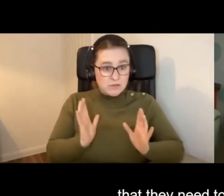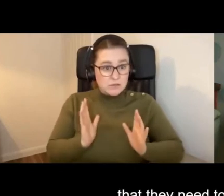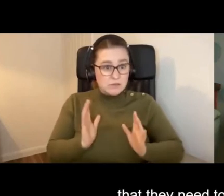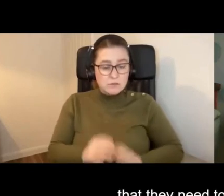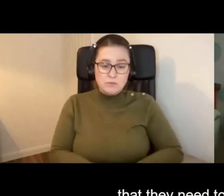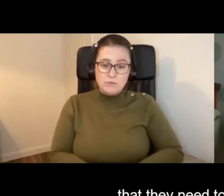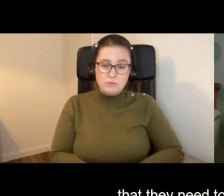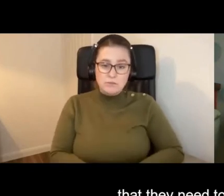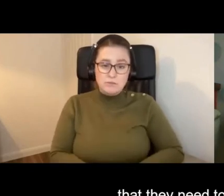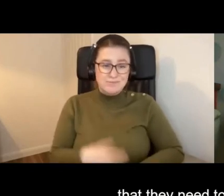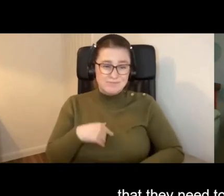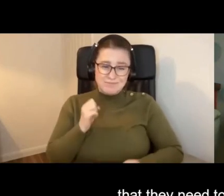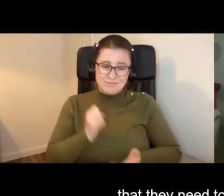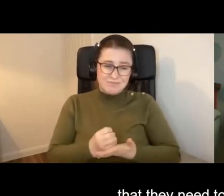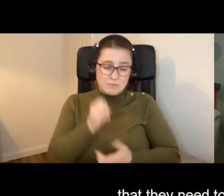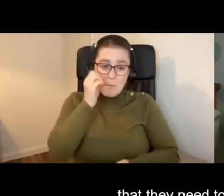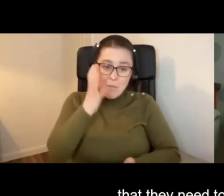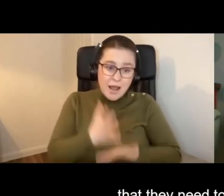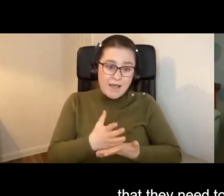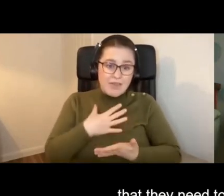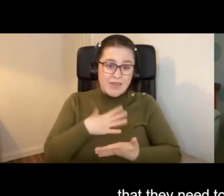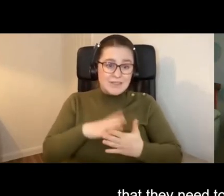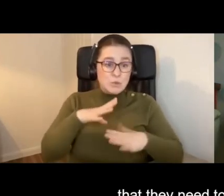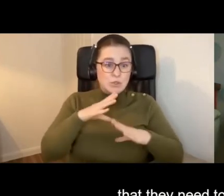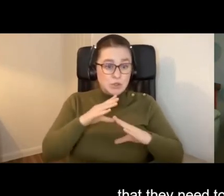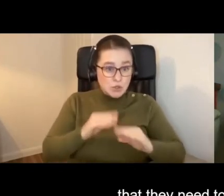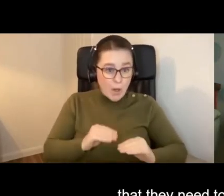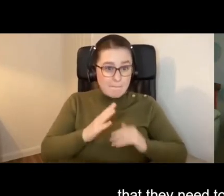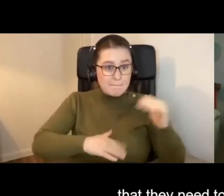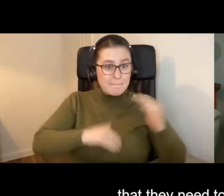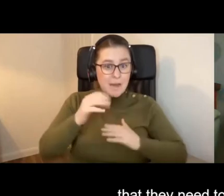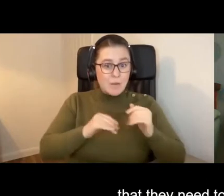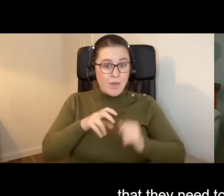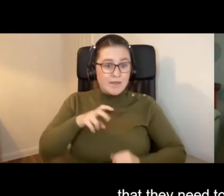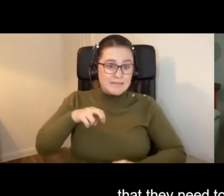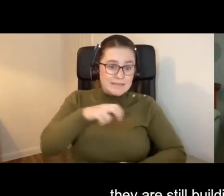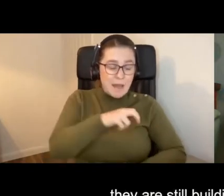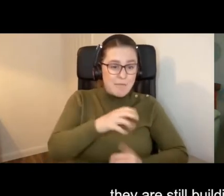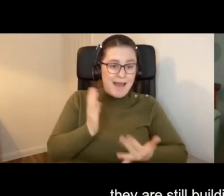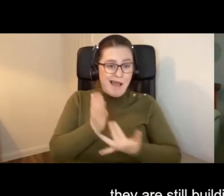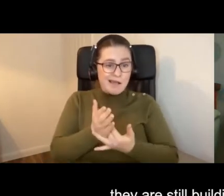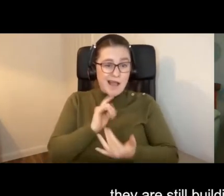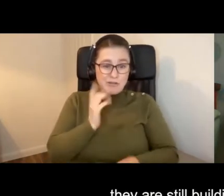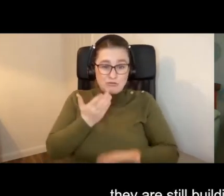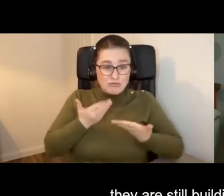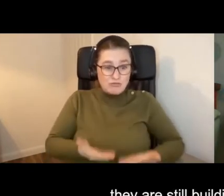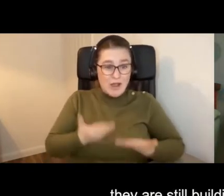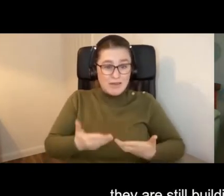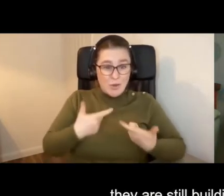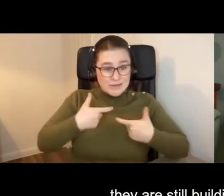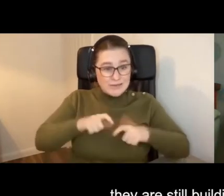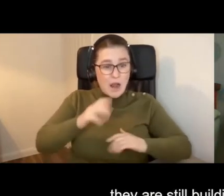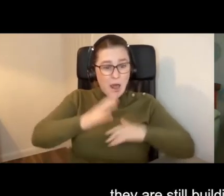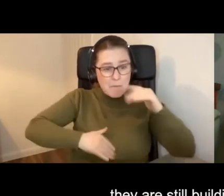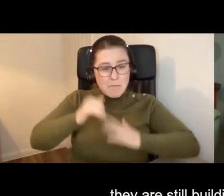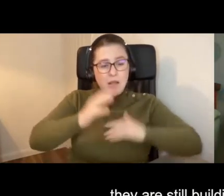I truly believe that they need to stop building with step access. And right now, they are still building